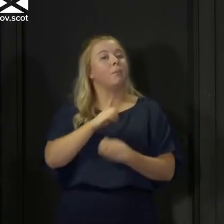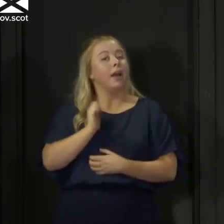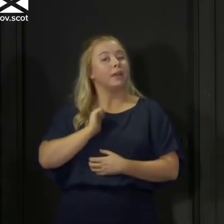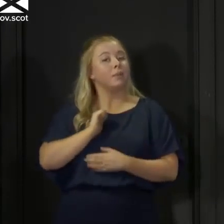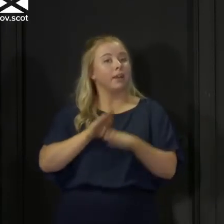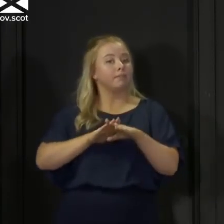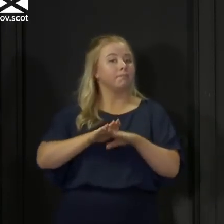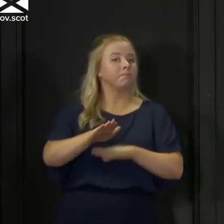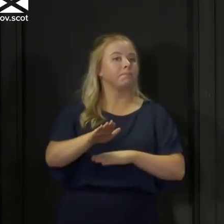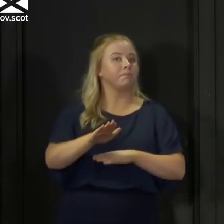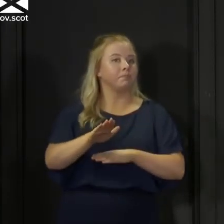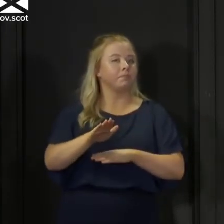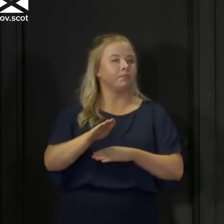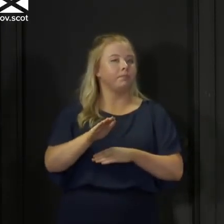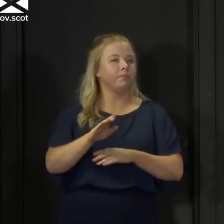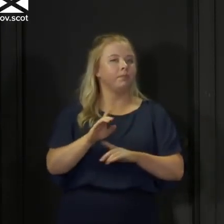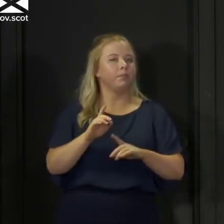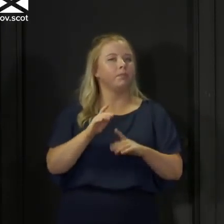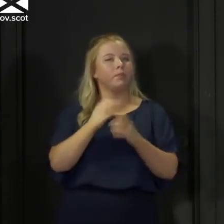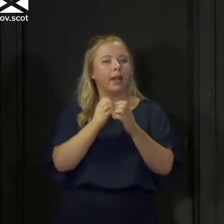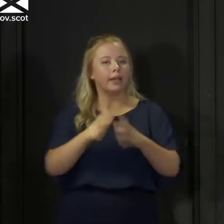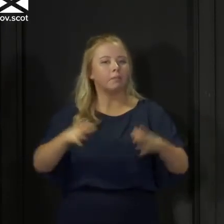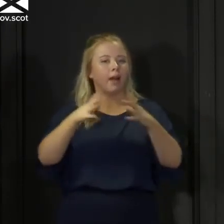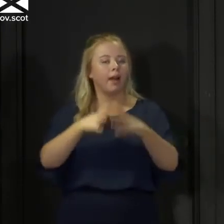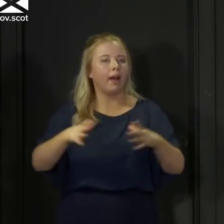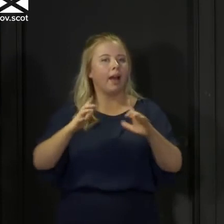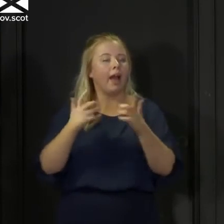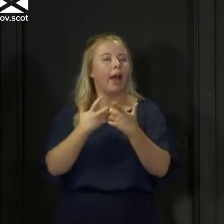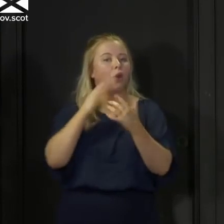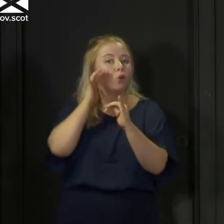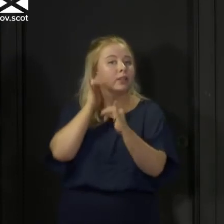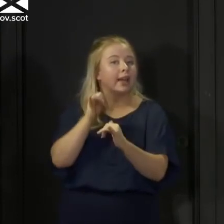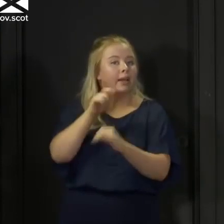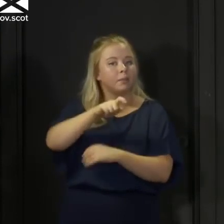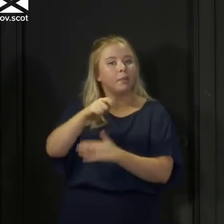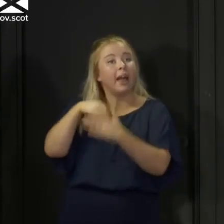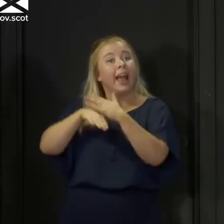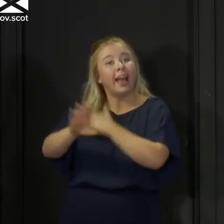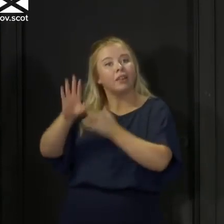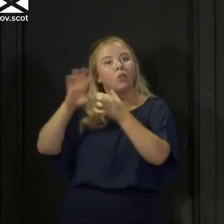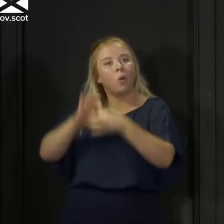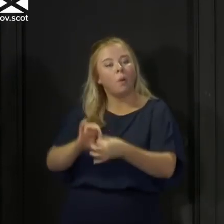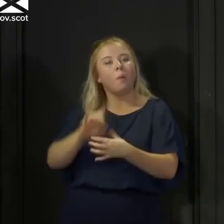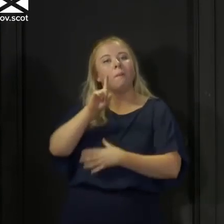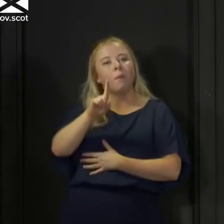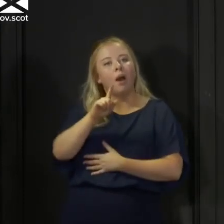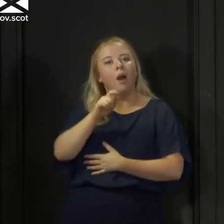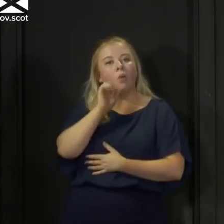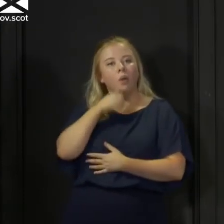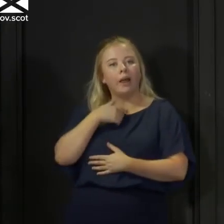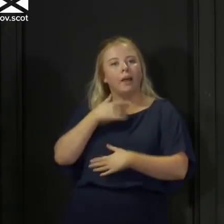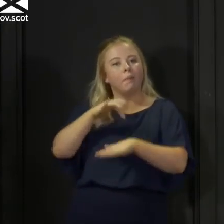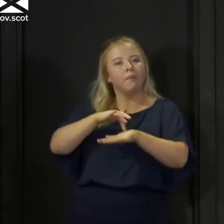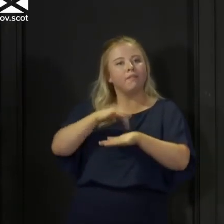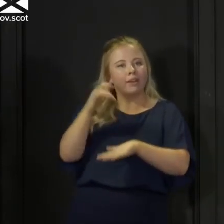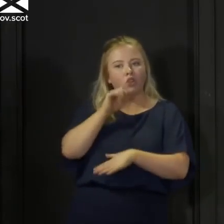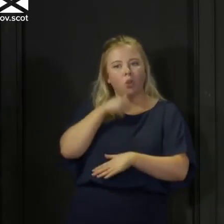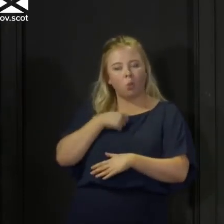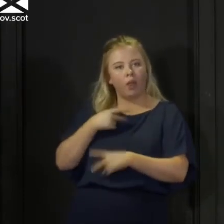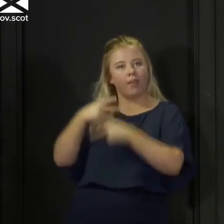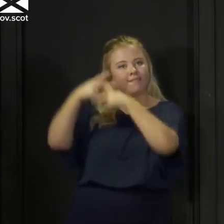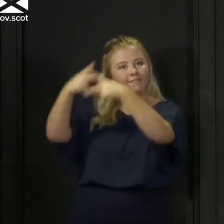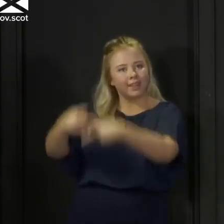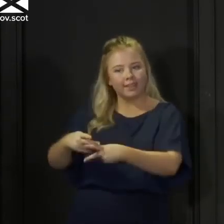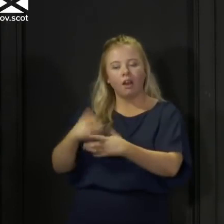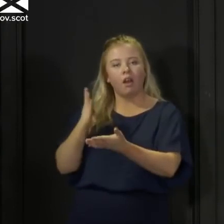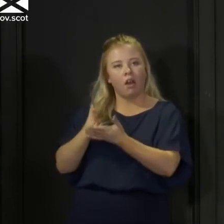expand the ways in which we might be able to test people at home, but it will be a test done by a health professional or somebody trained to do that rather